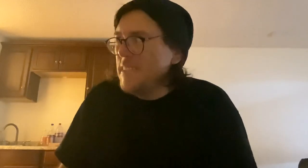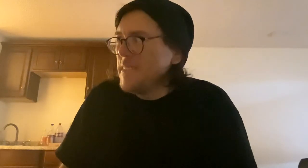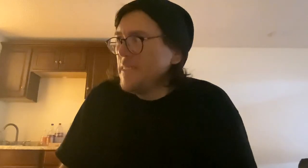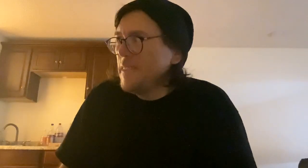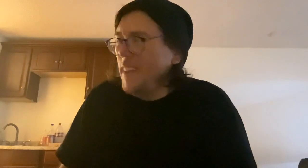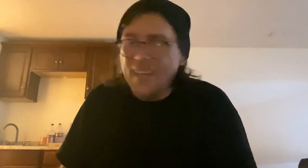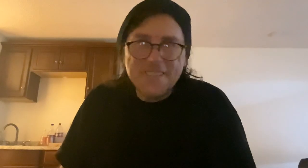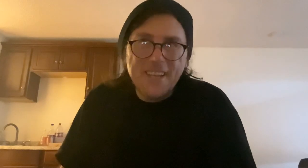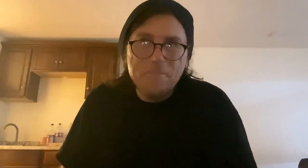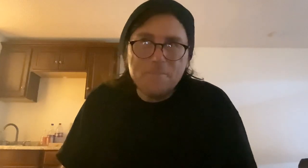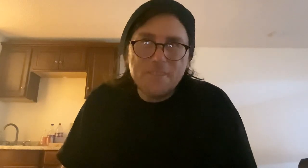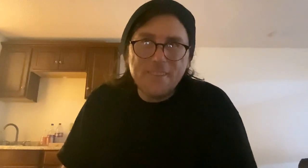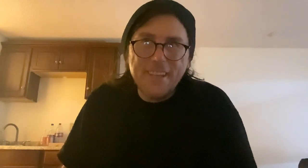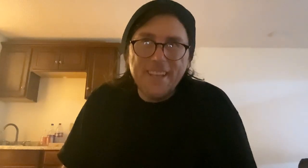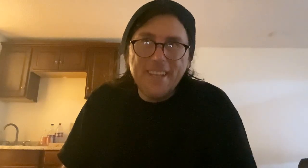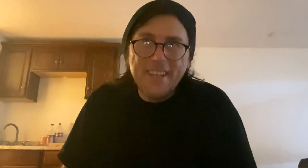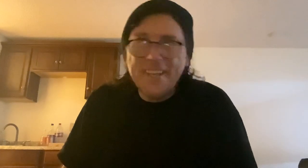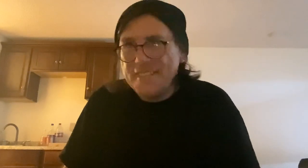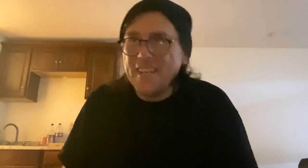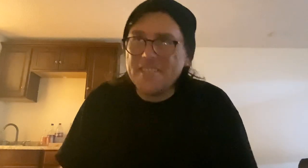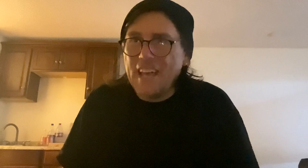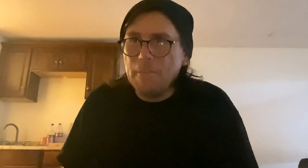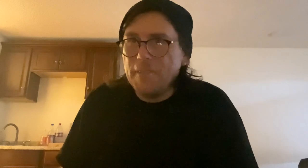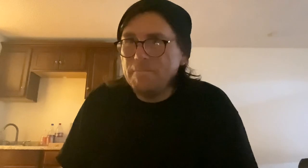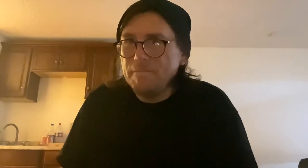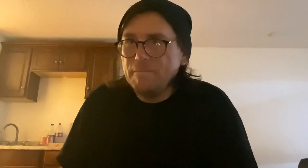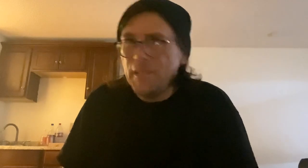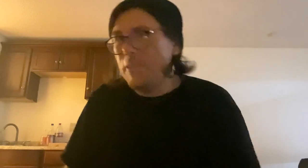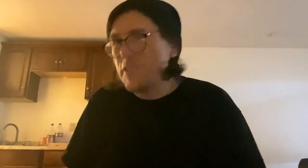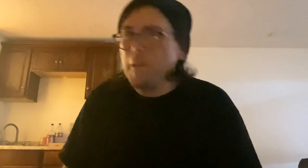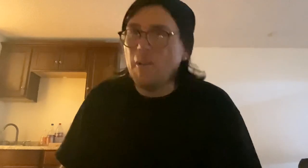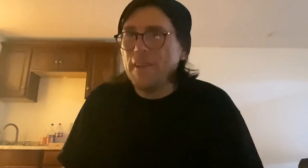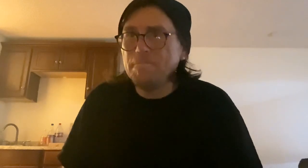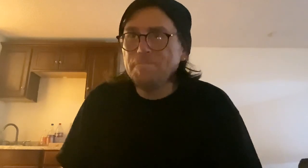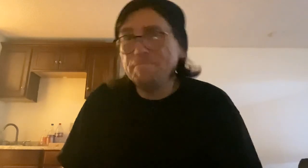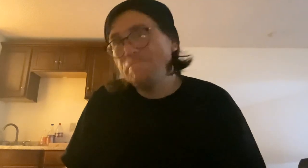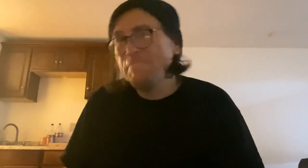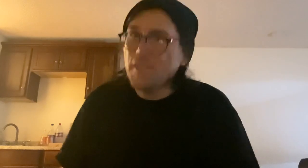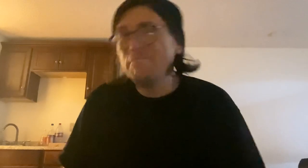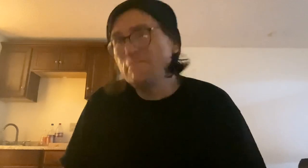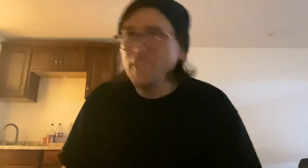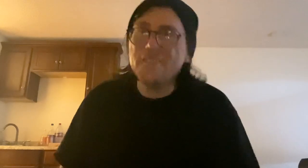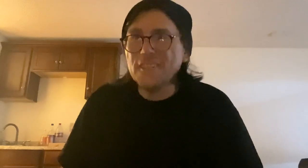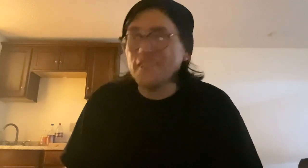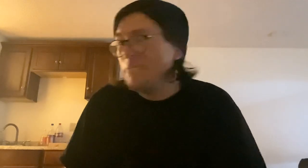a lot of times, it's kind of scammy. You know, just be wary. So, da-da-da-da-da-da.